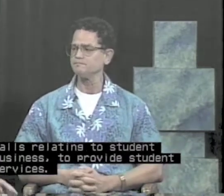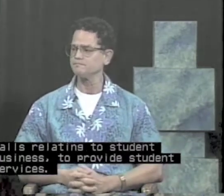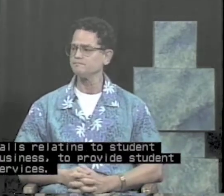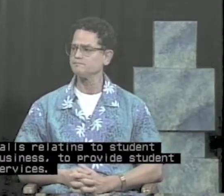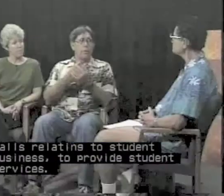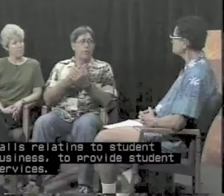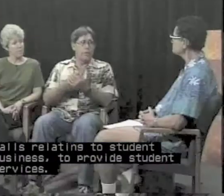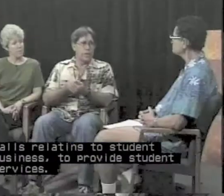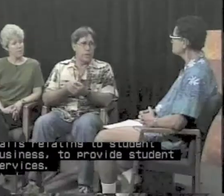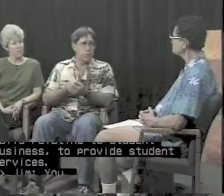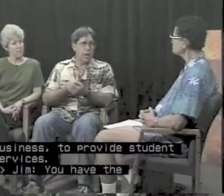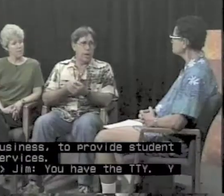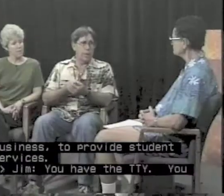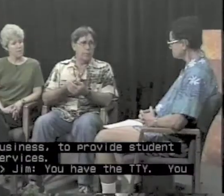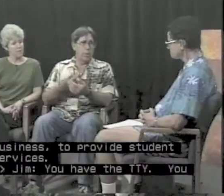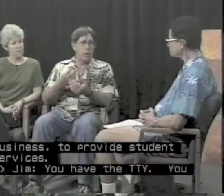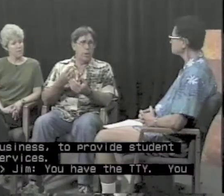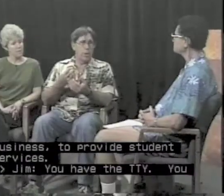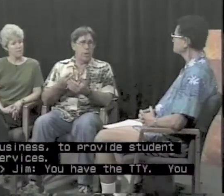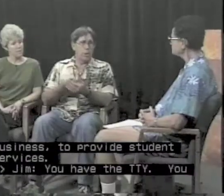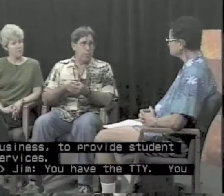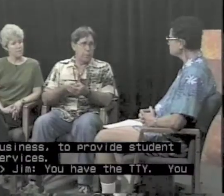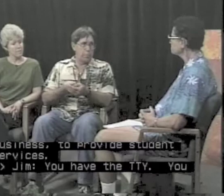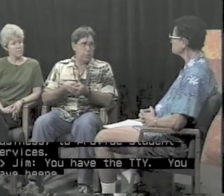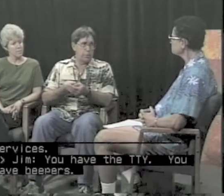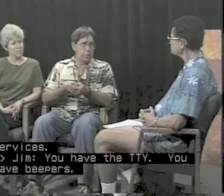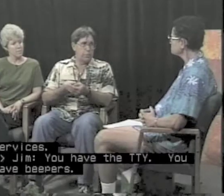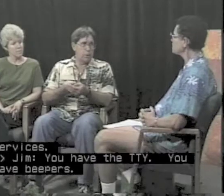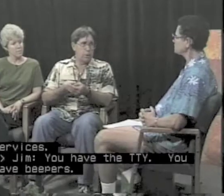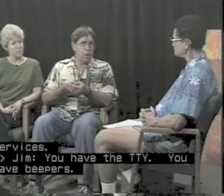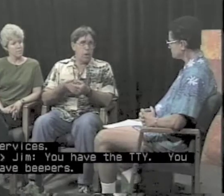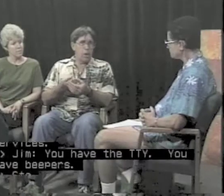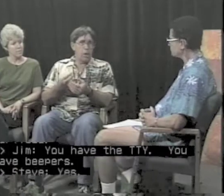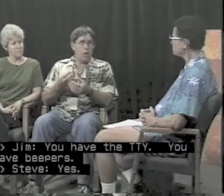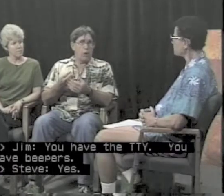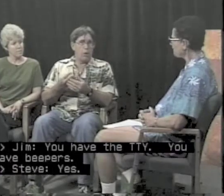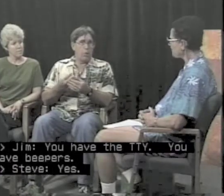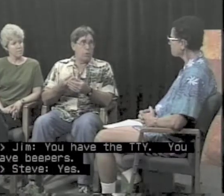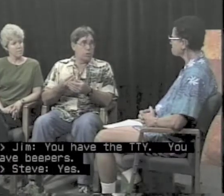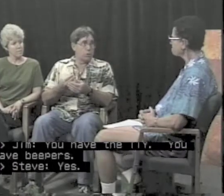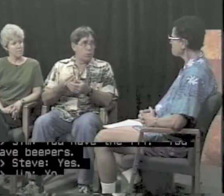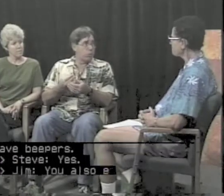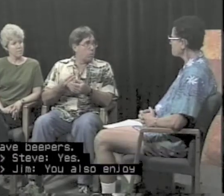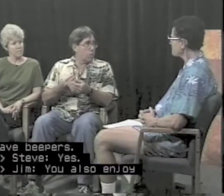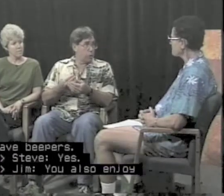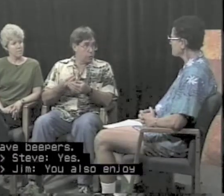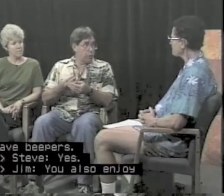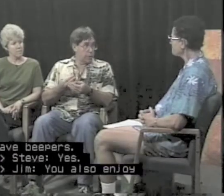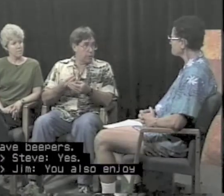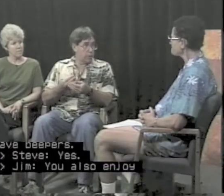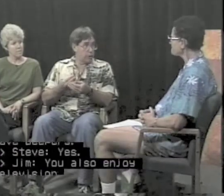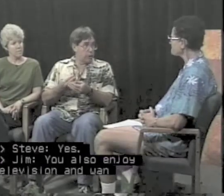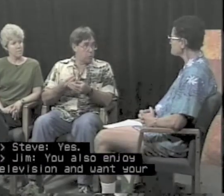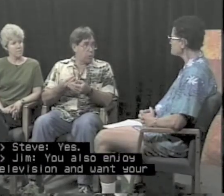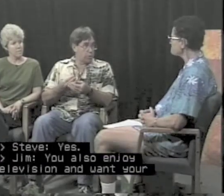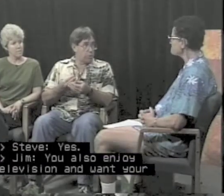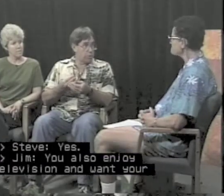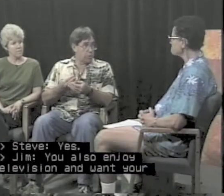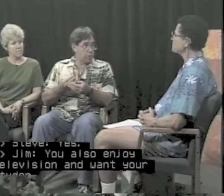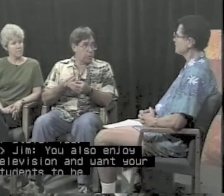You have the TTY. You have beepers. Yes. You also enjoy television and want your students to be